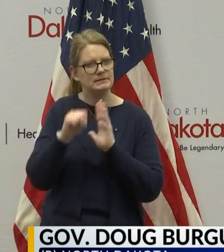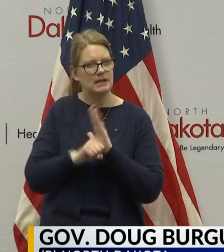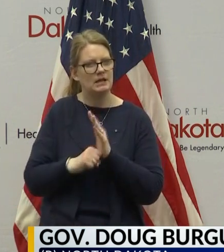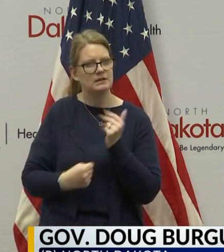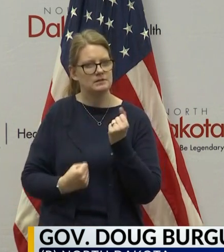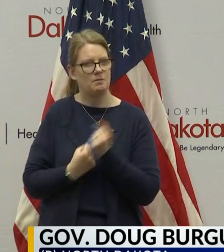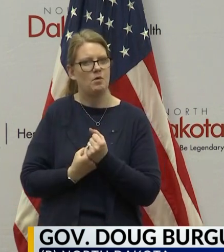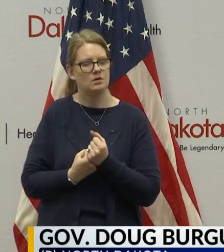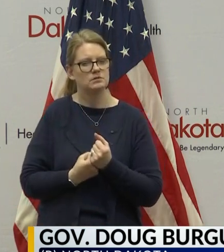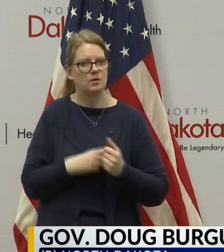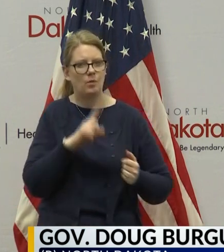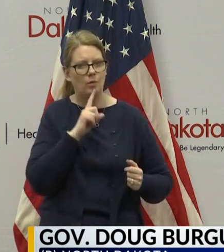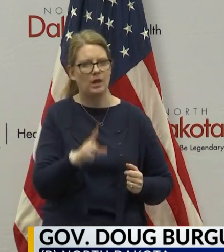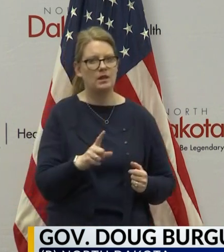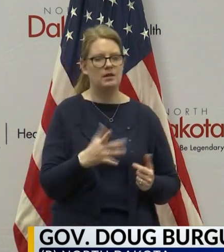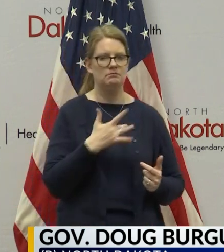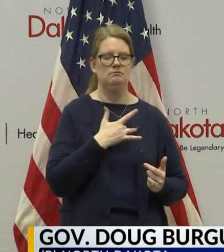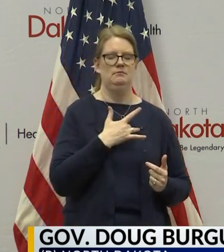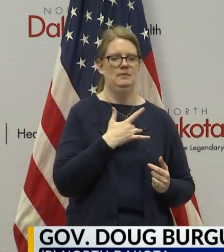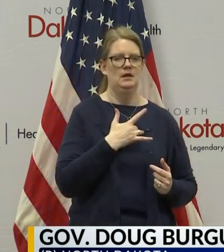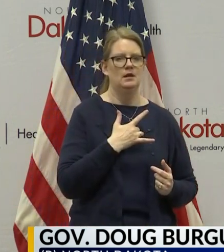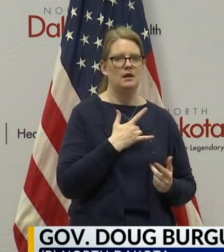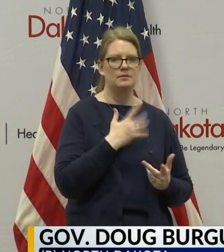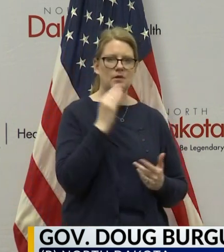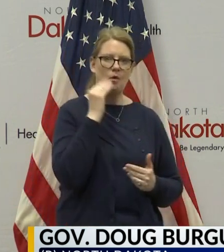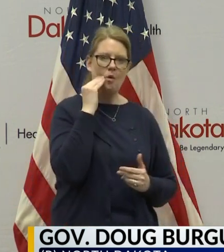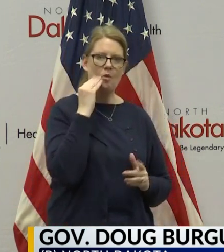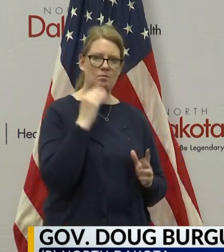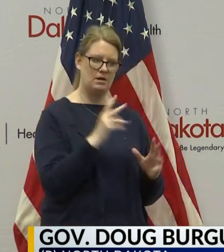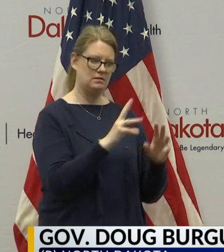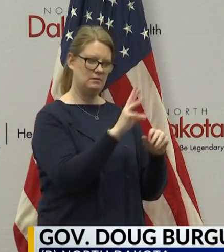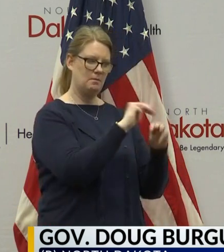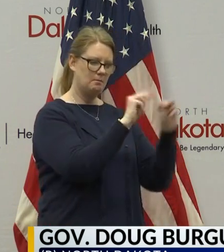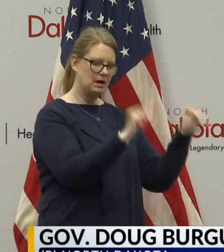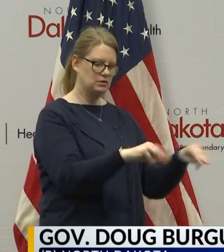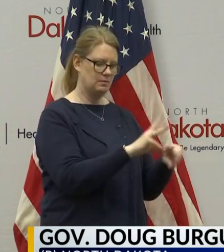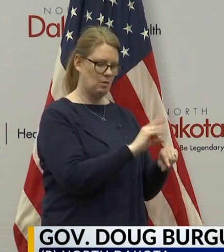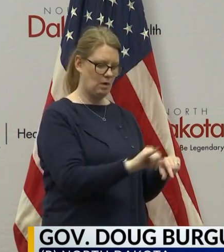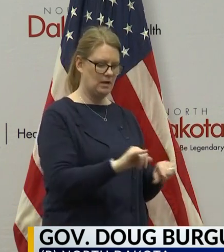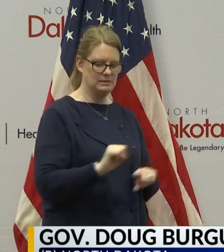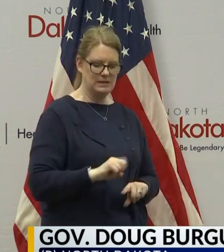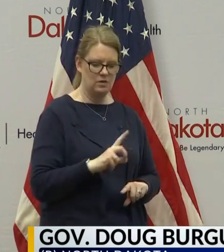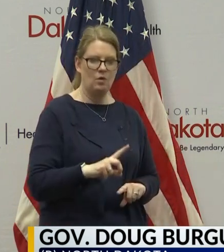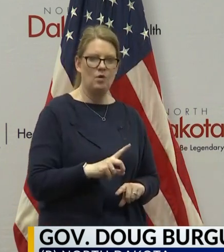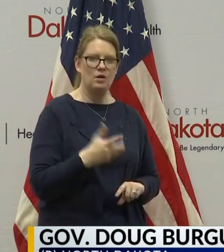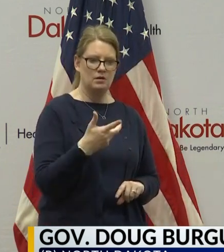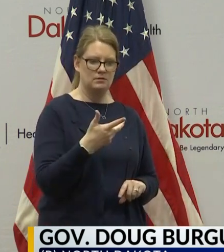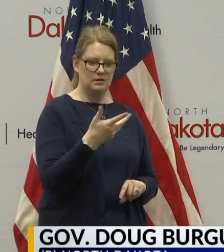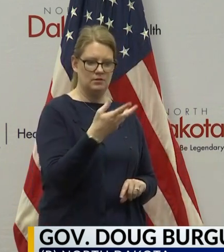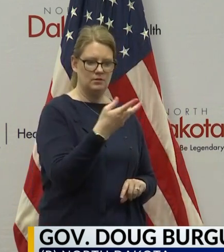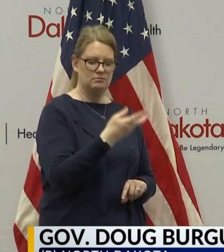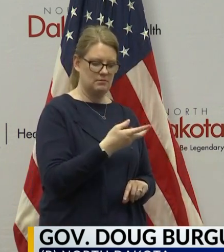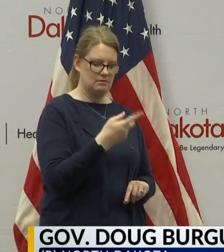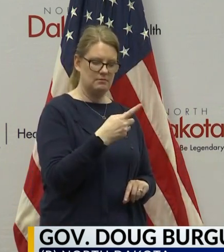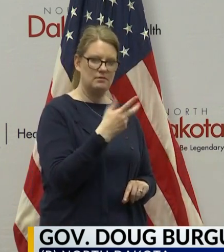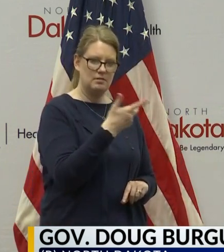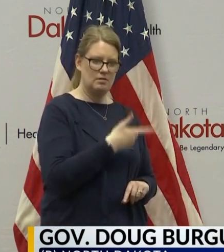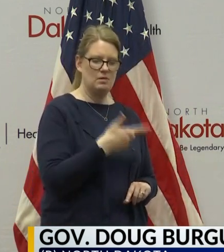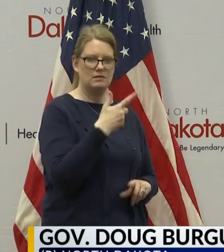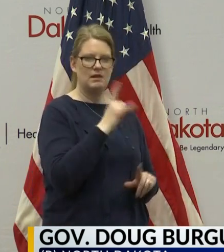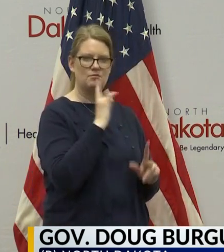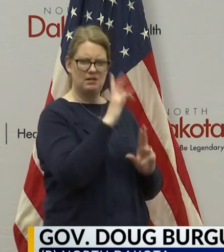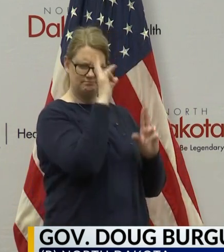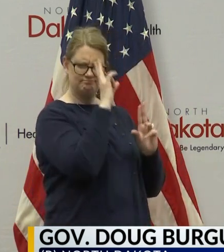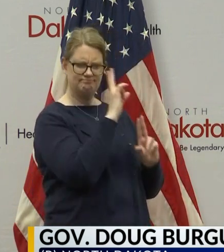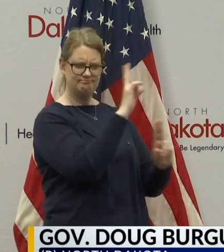terrific to be on the phone with our neighbors, you know, Montana, Wyoming, and South Dakota, three states that I hold in high regard,